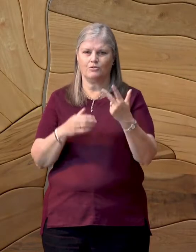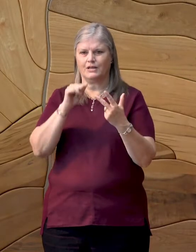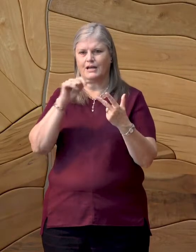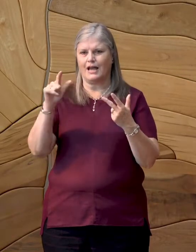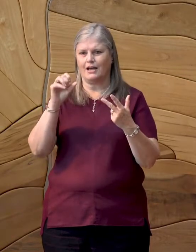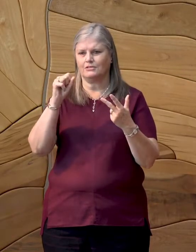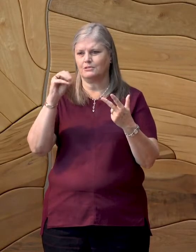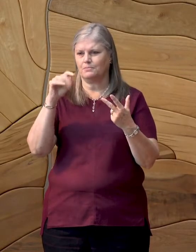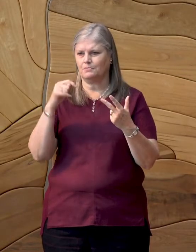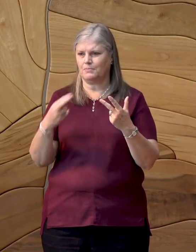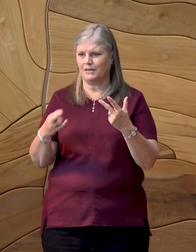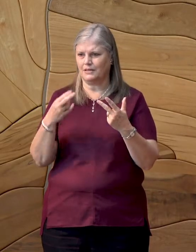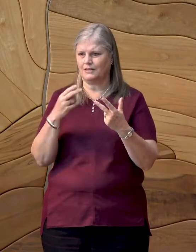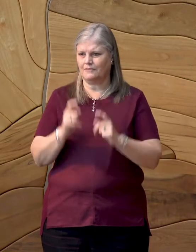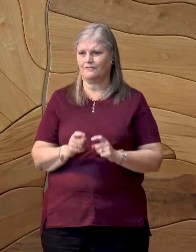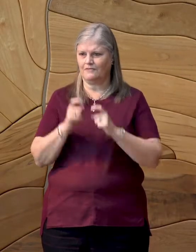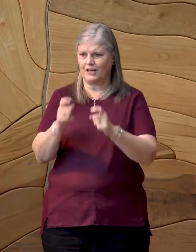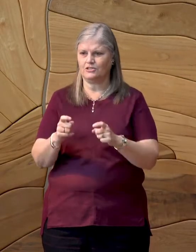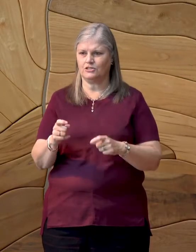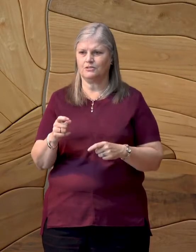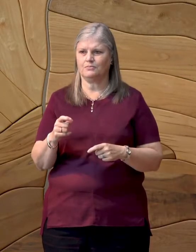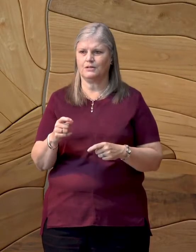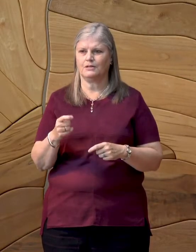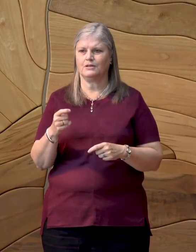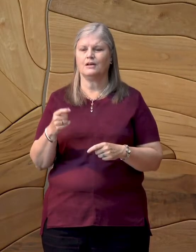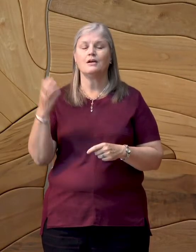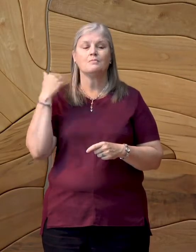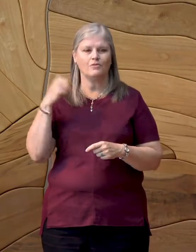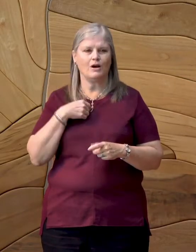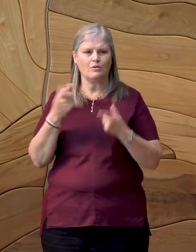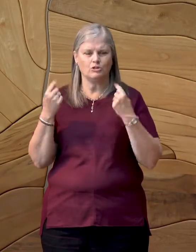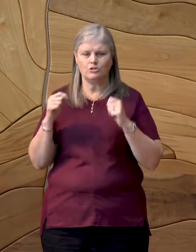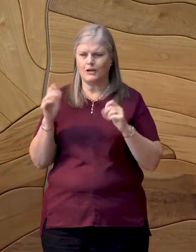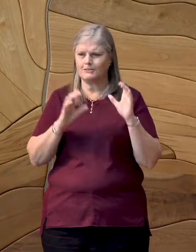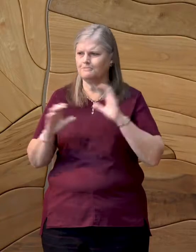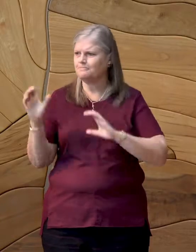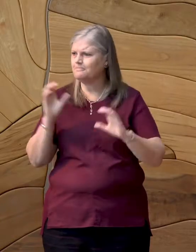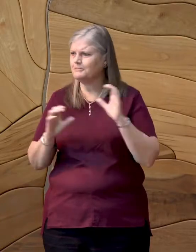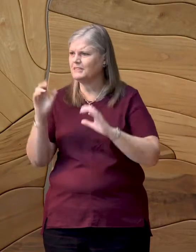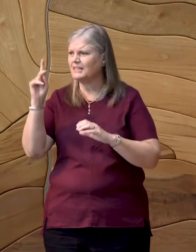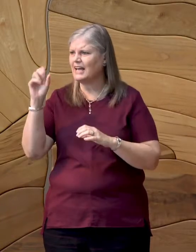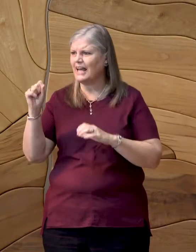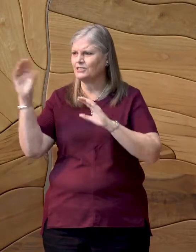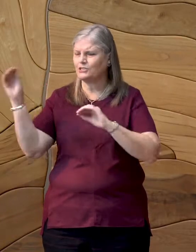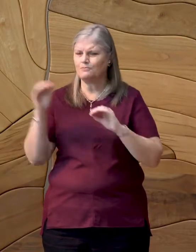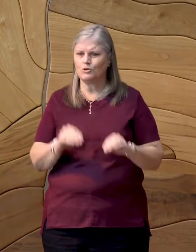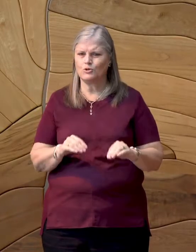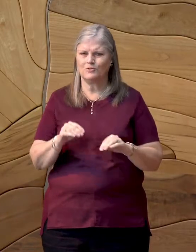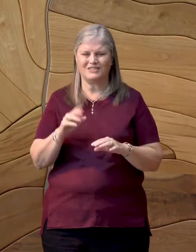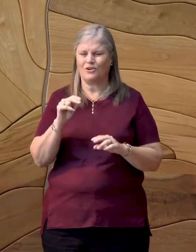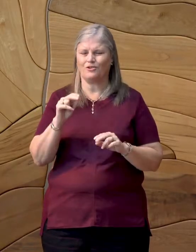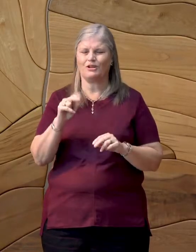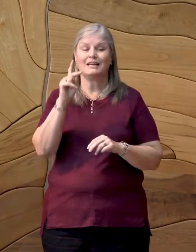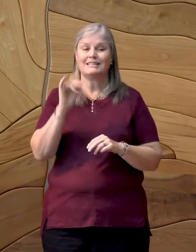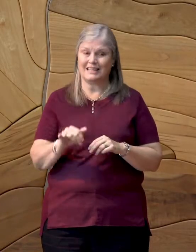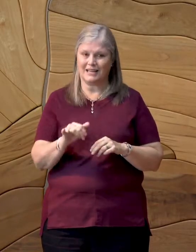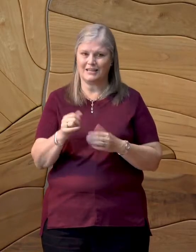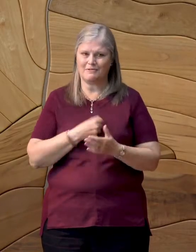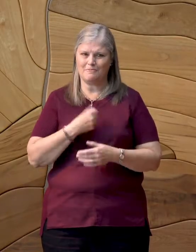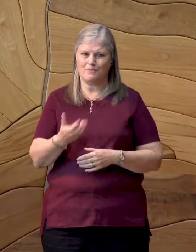during the time I was trying to find my footing as a Kansas, that's a slip there, as a Kentucky poet.